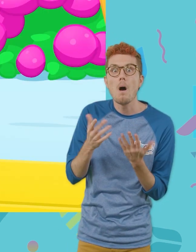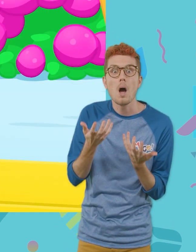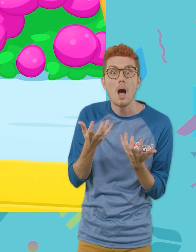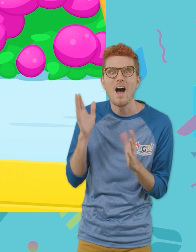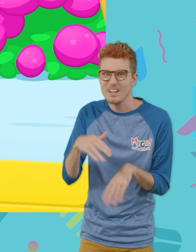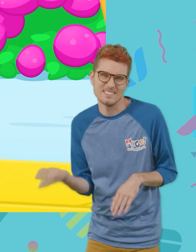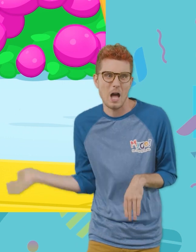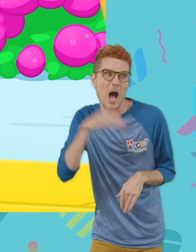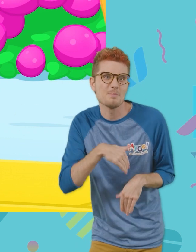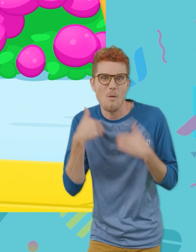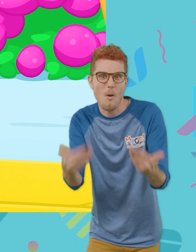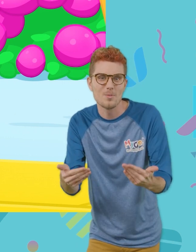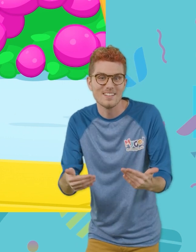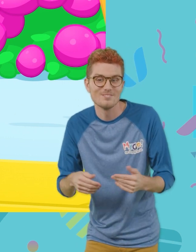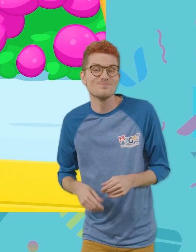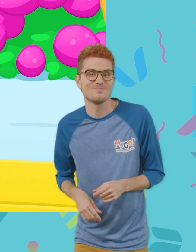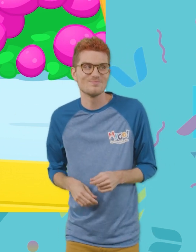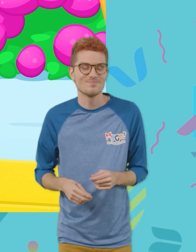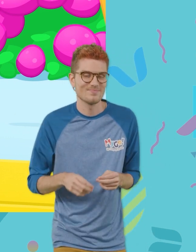Let's pretend to be a teacher, Morphle!